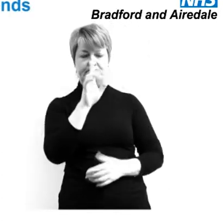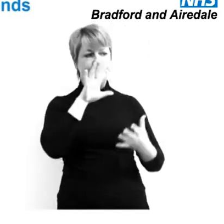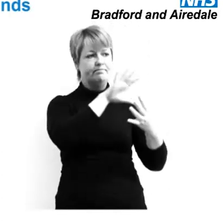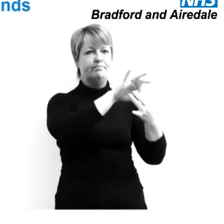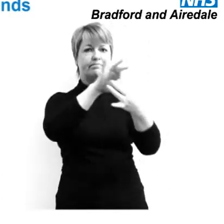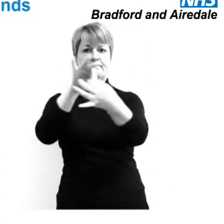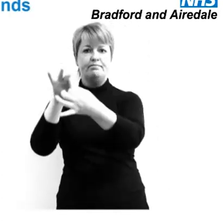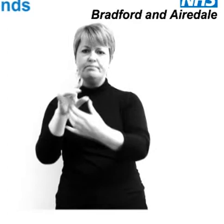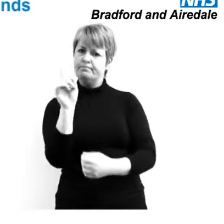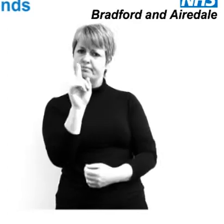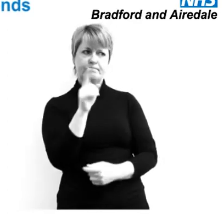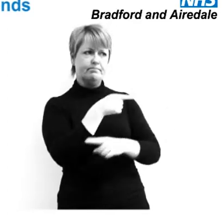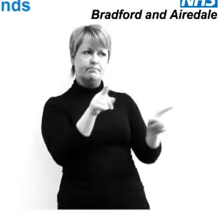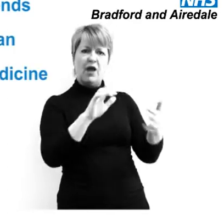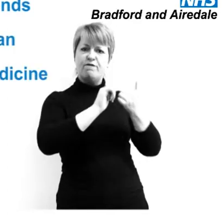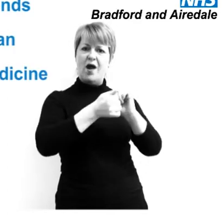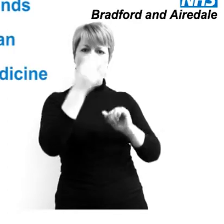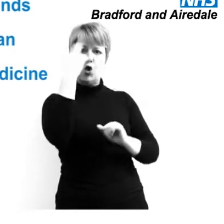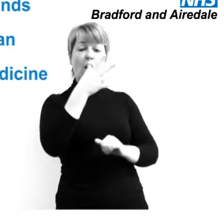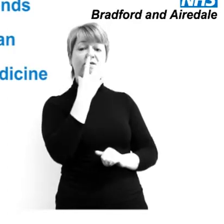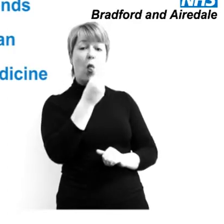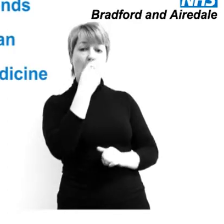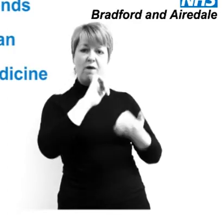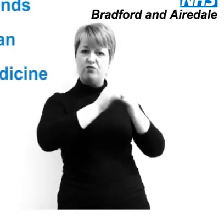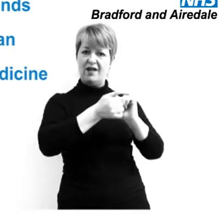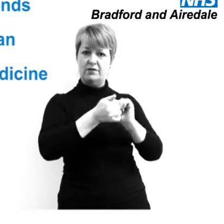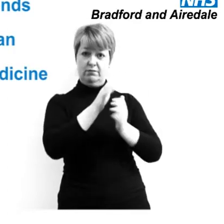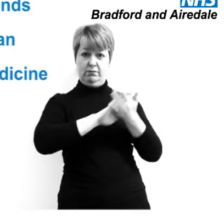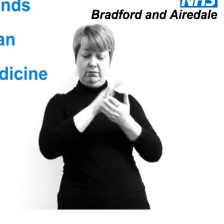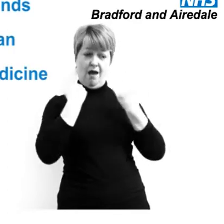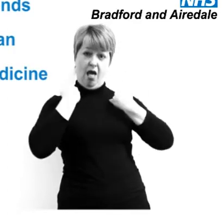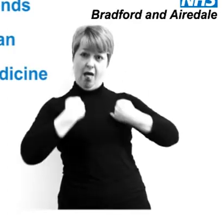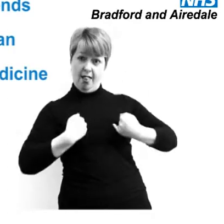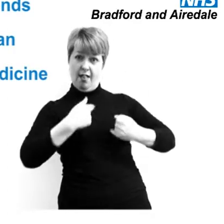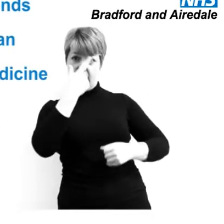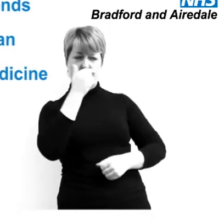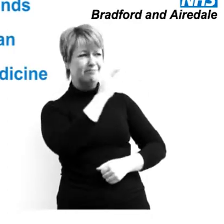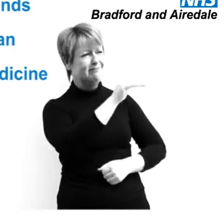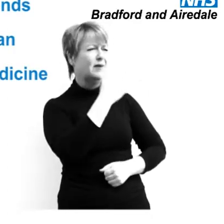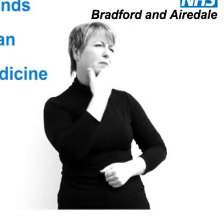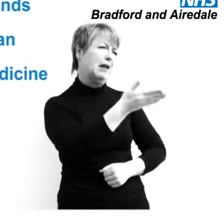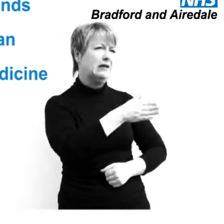Make some flu friends If you are ill, ask a flu friend to collect food or medicine for you